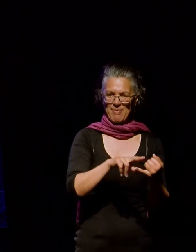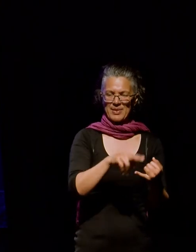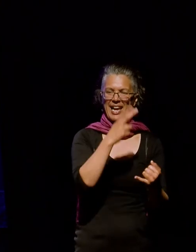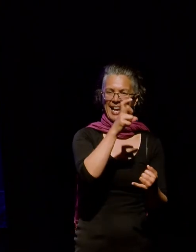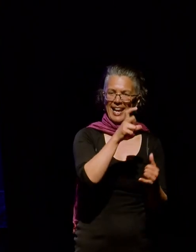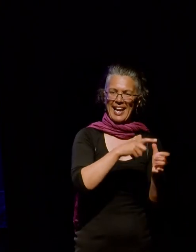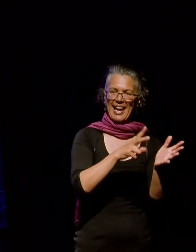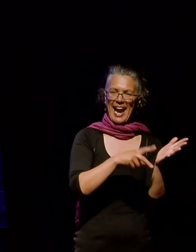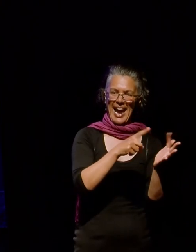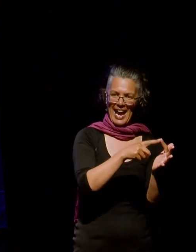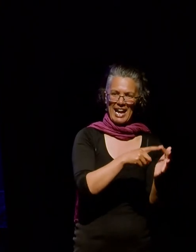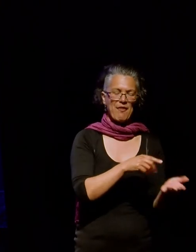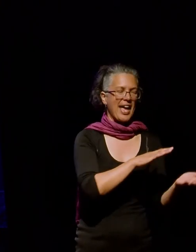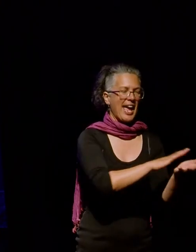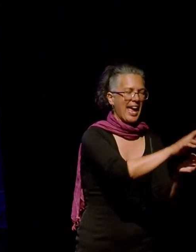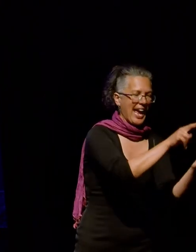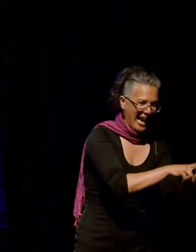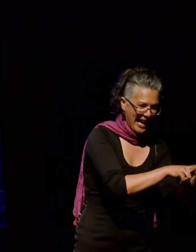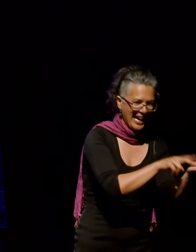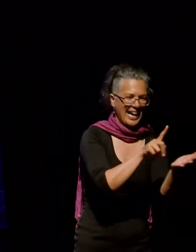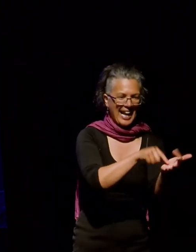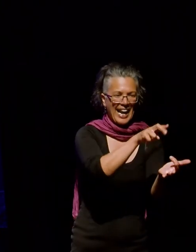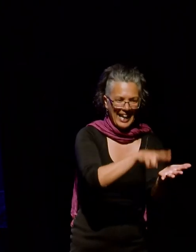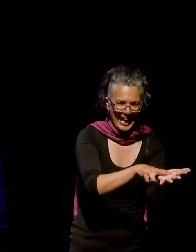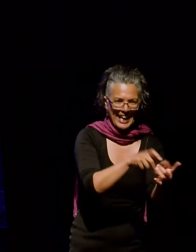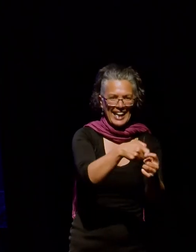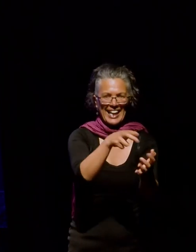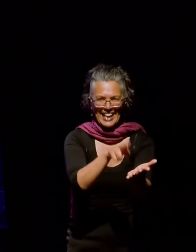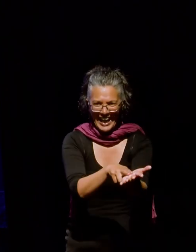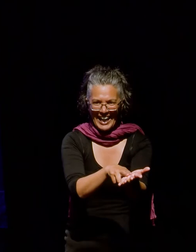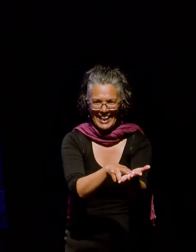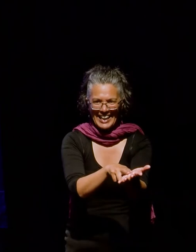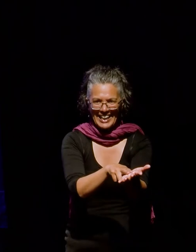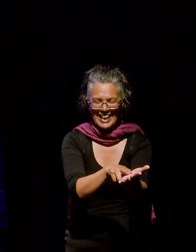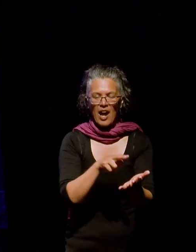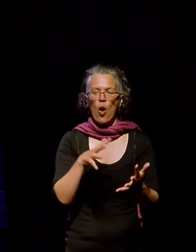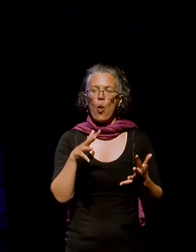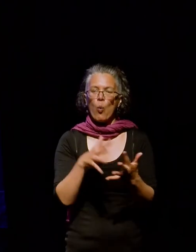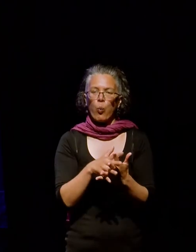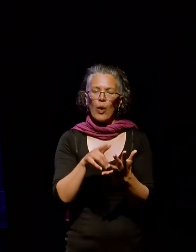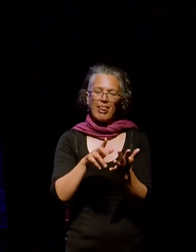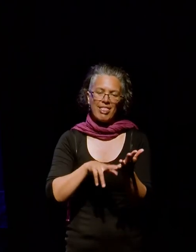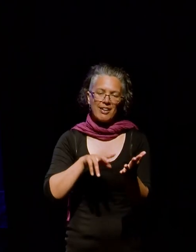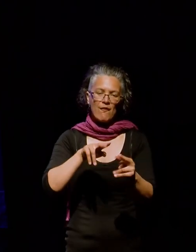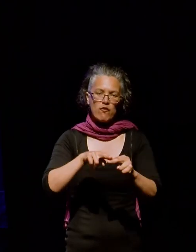Zealand names. Hen, Len and Ken. They played in the game. And Wilfred and Arthur, umpire.